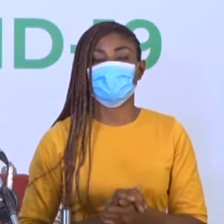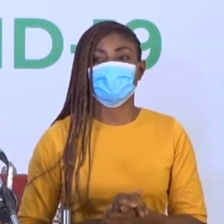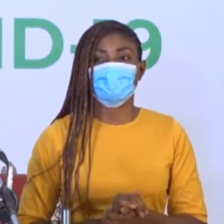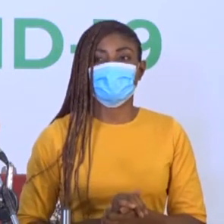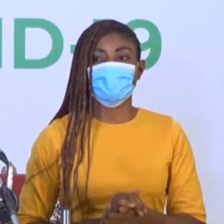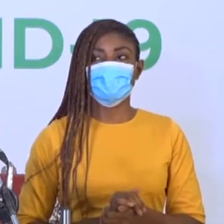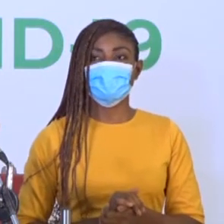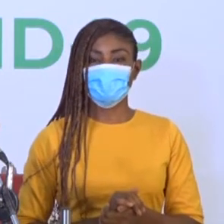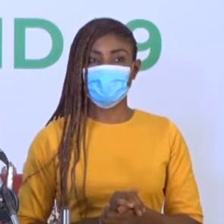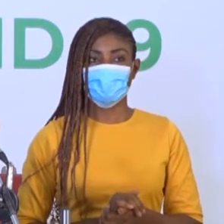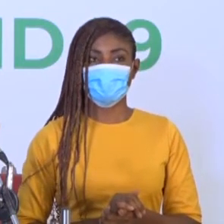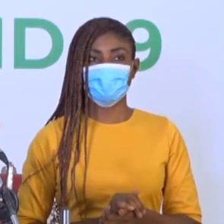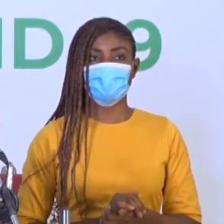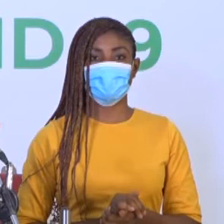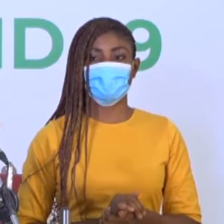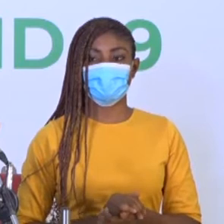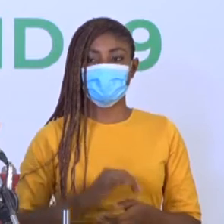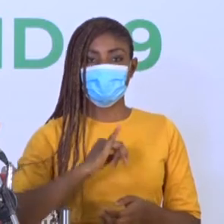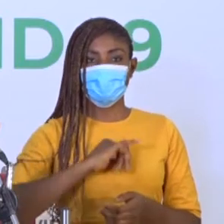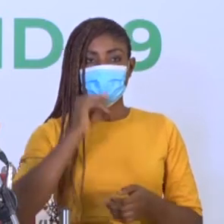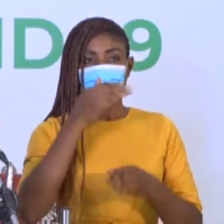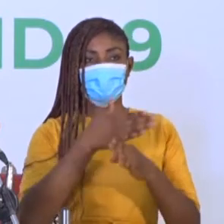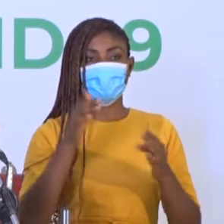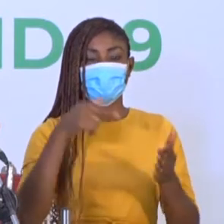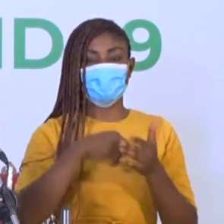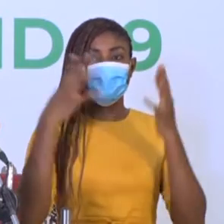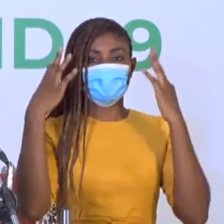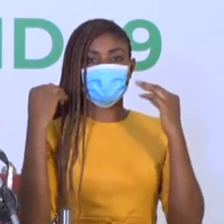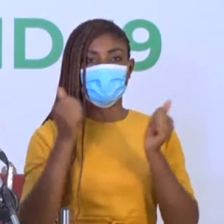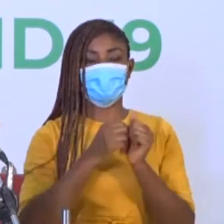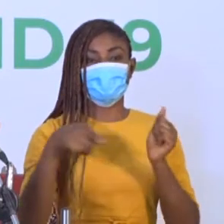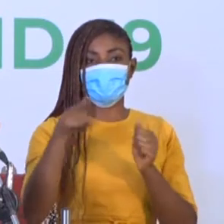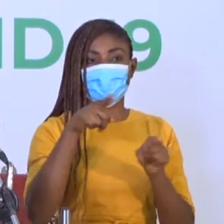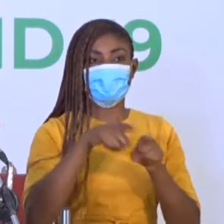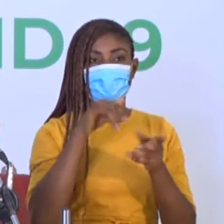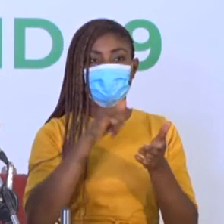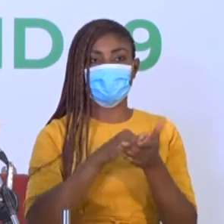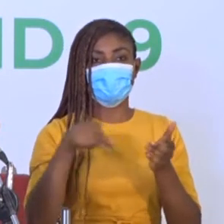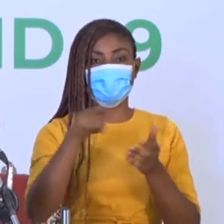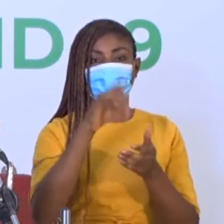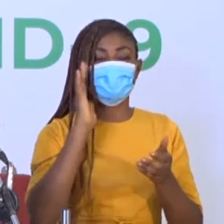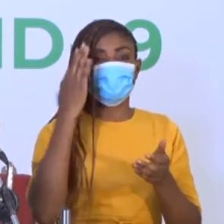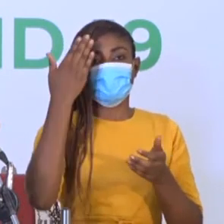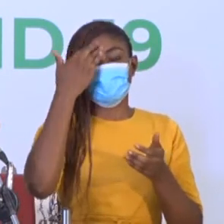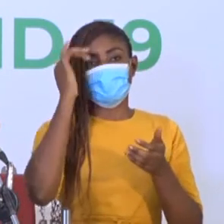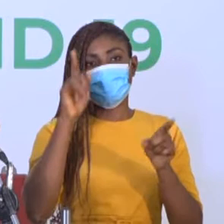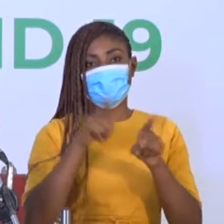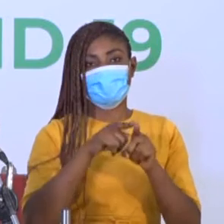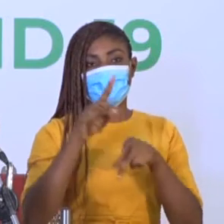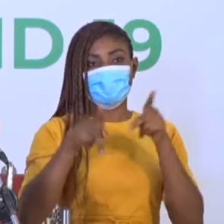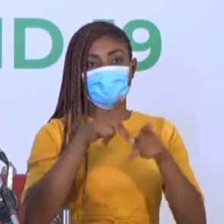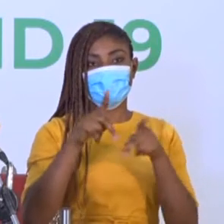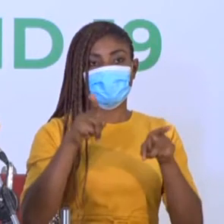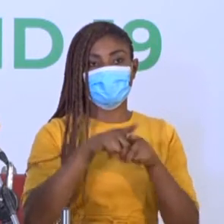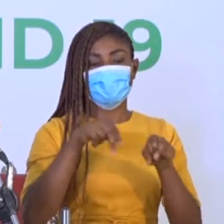involving large gatherings, while government member staff on Great Level 12 and below are to work from home. Mr. Boss